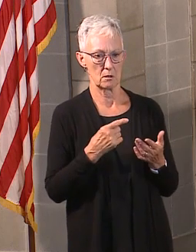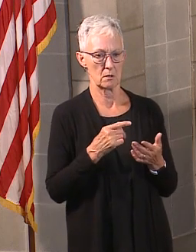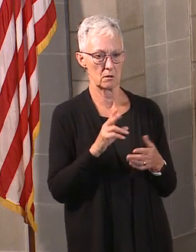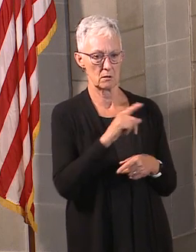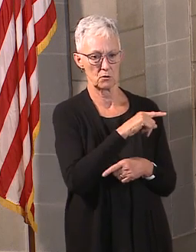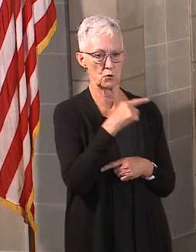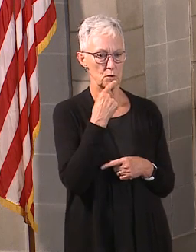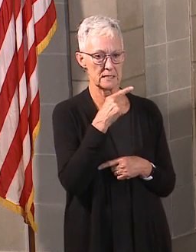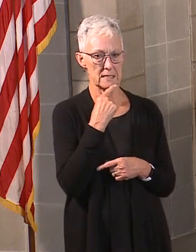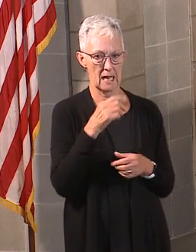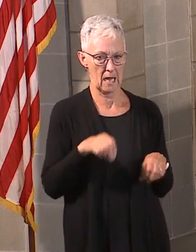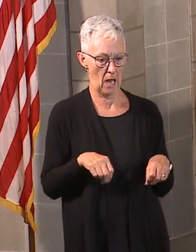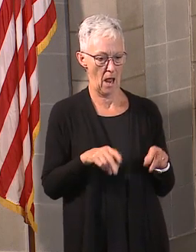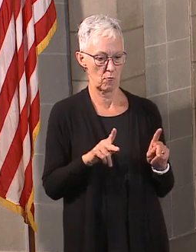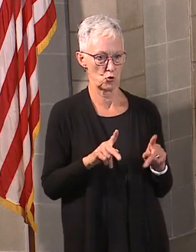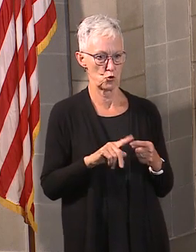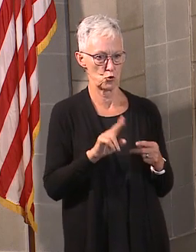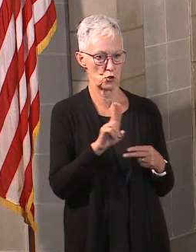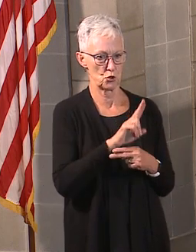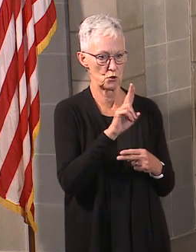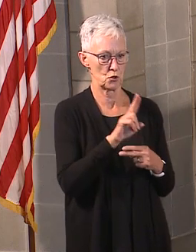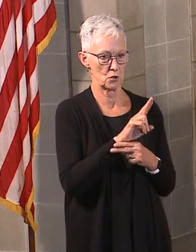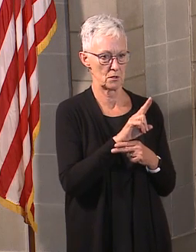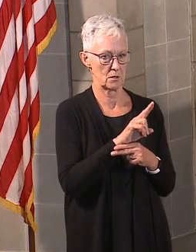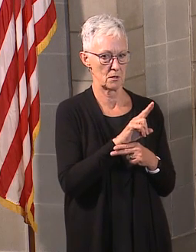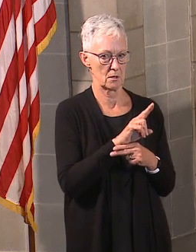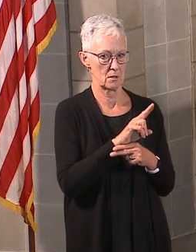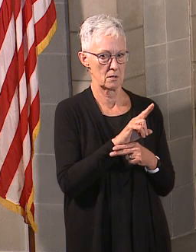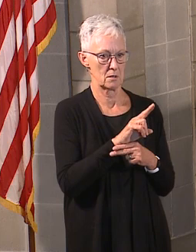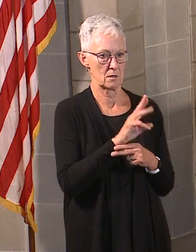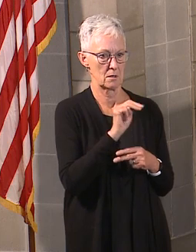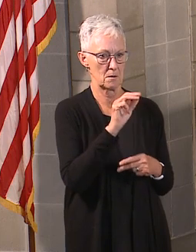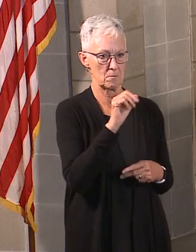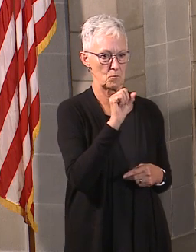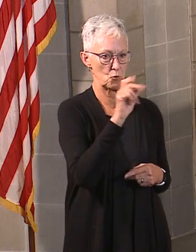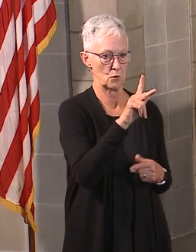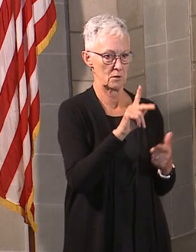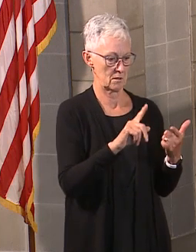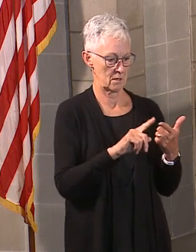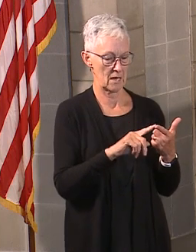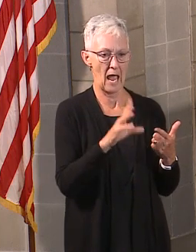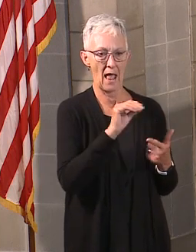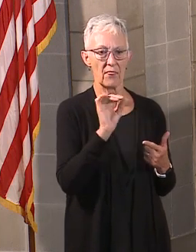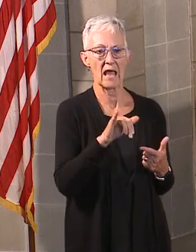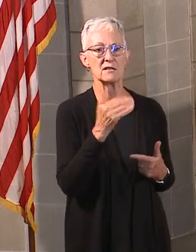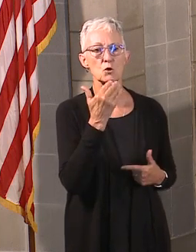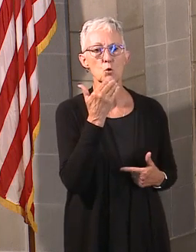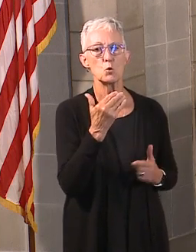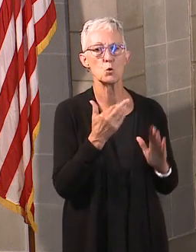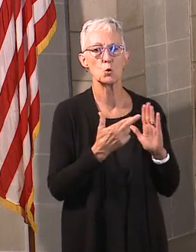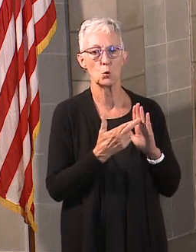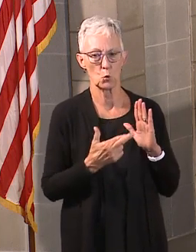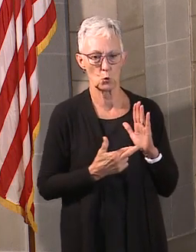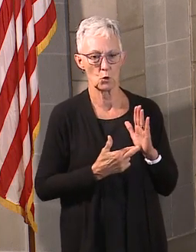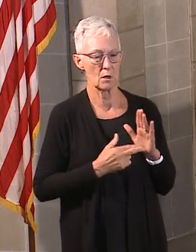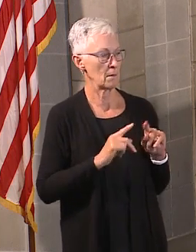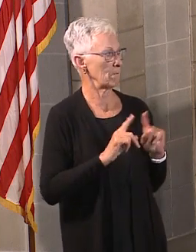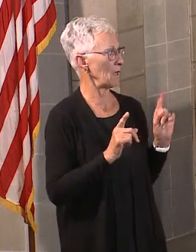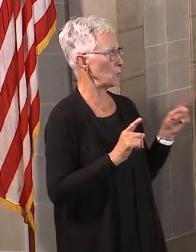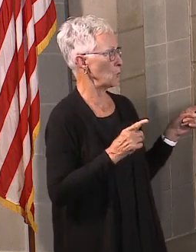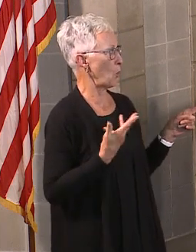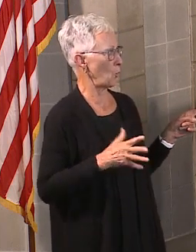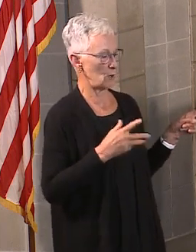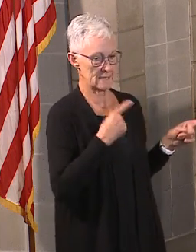You used opportunity, good opportunity if you're going to start, and it's a good rule. You've already said you're not going make a rule,